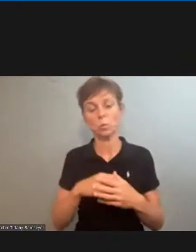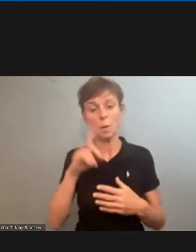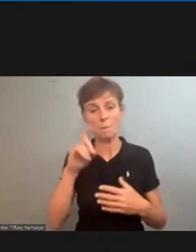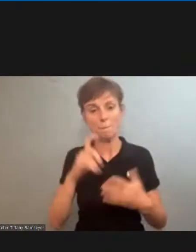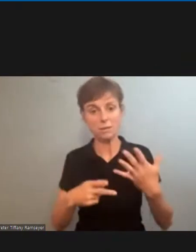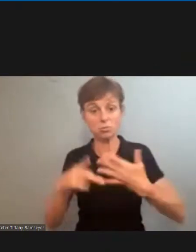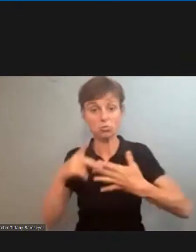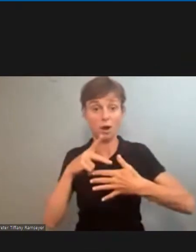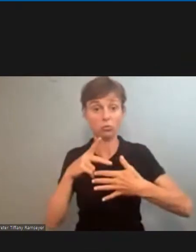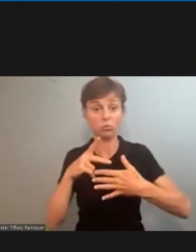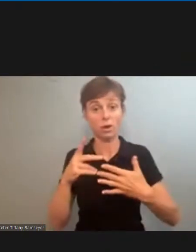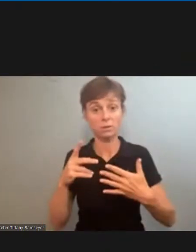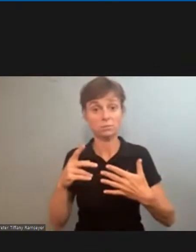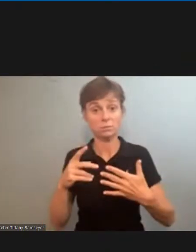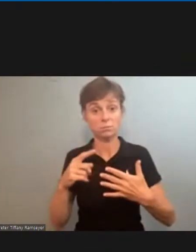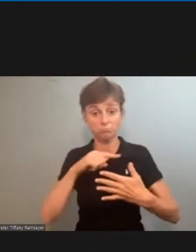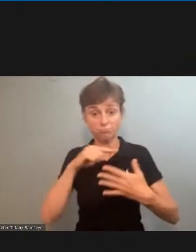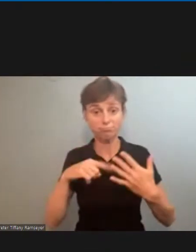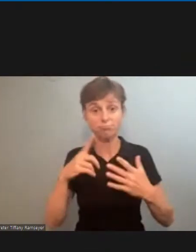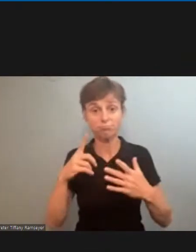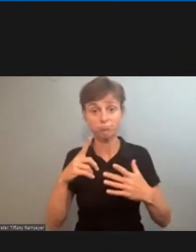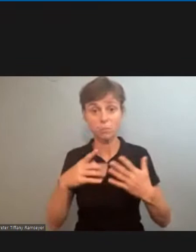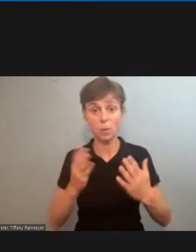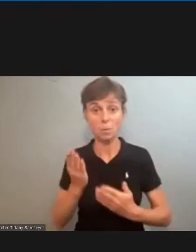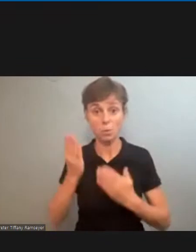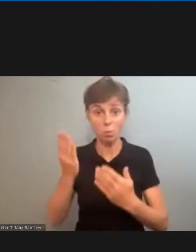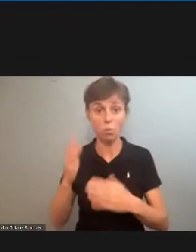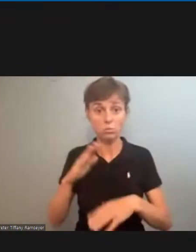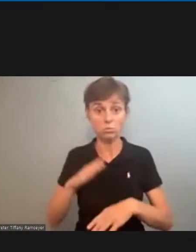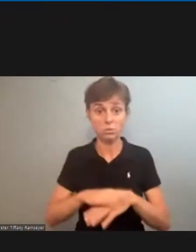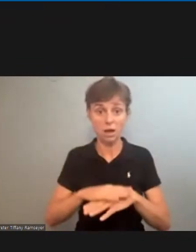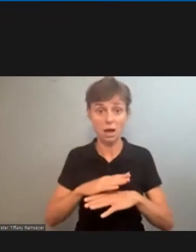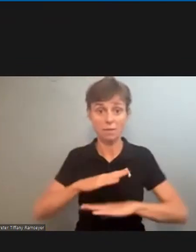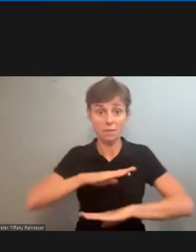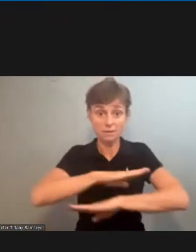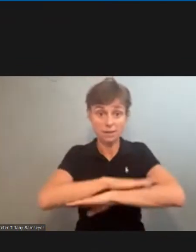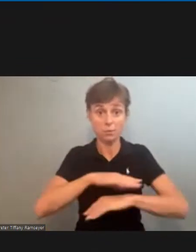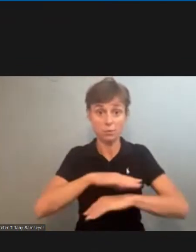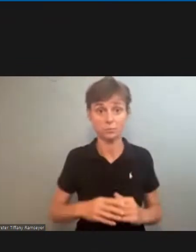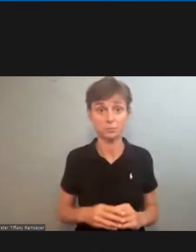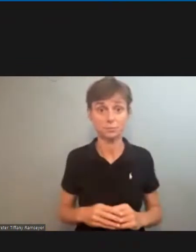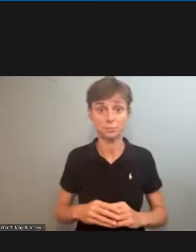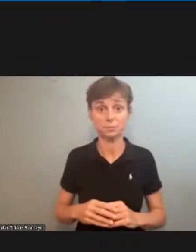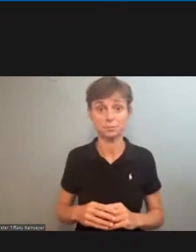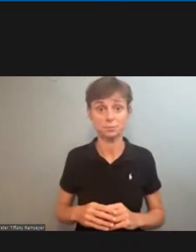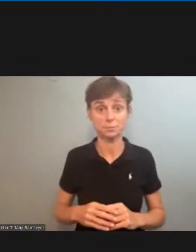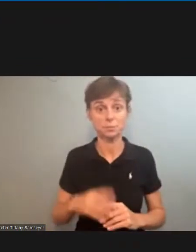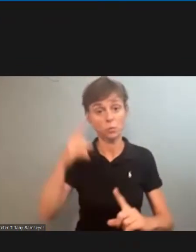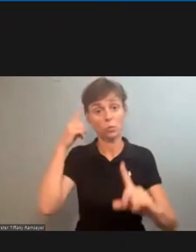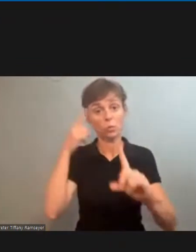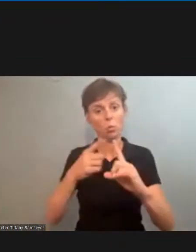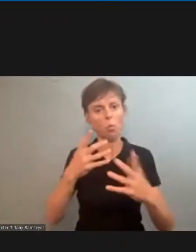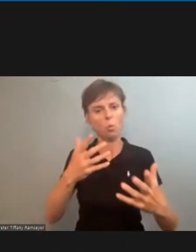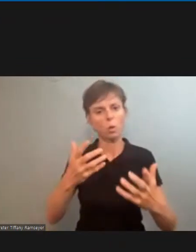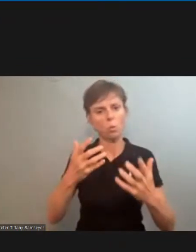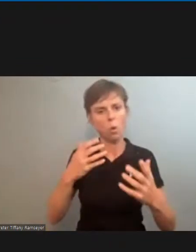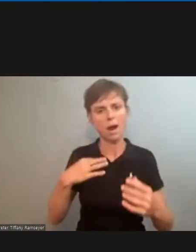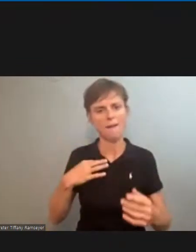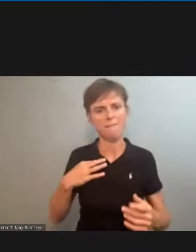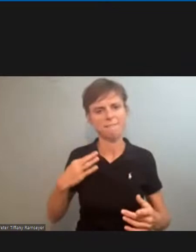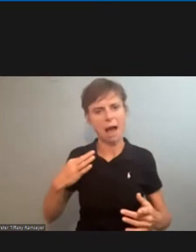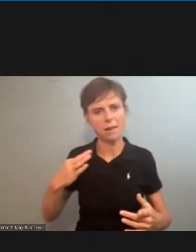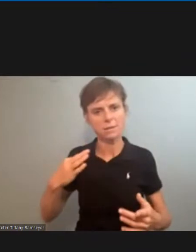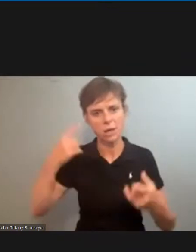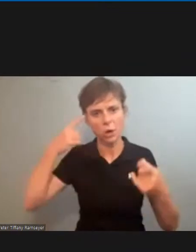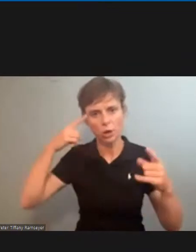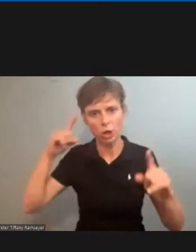the the proposals that are put on the table we would our goal is to reach a voluntary agreement what do we